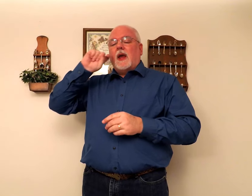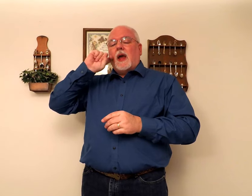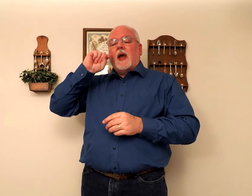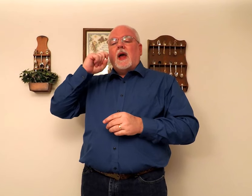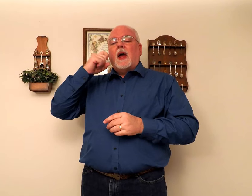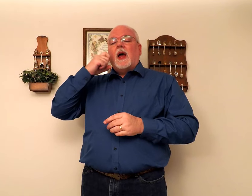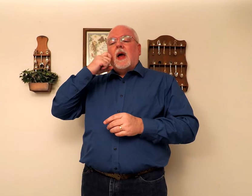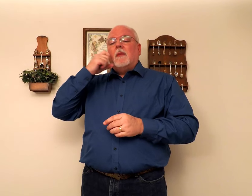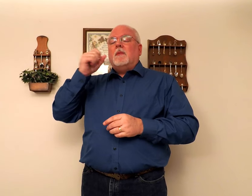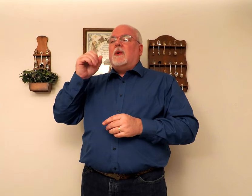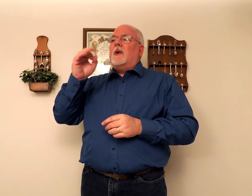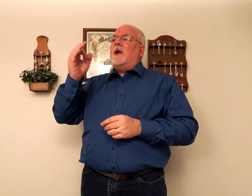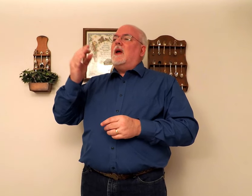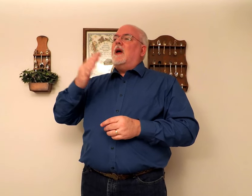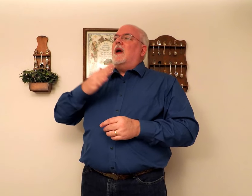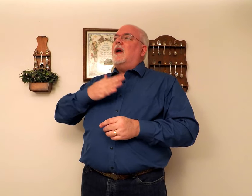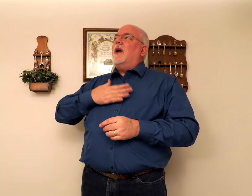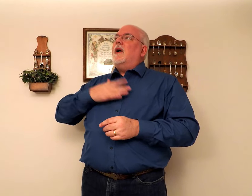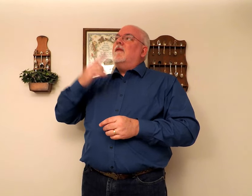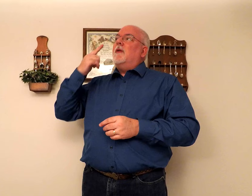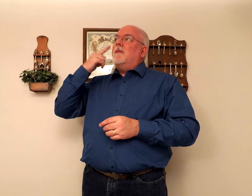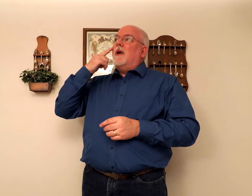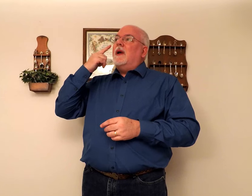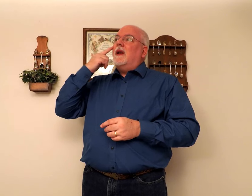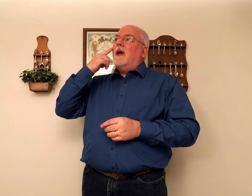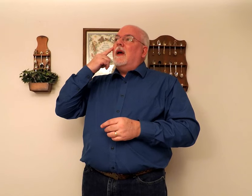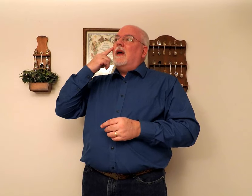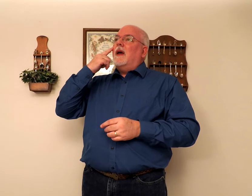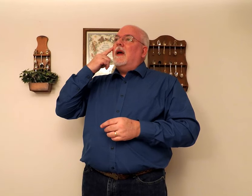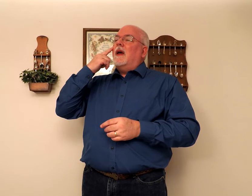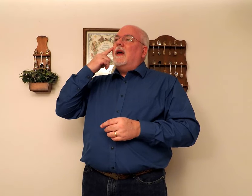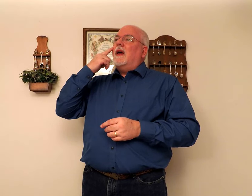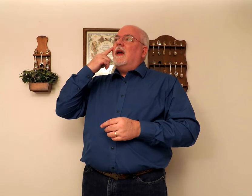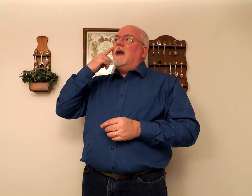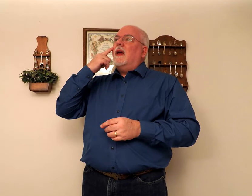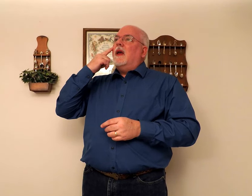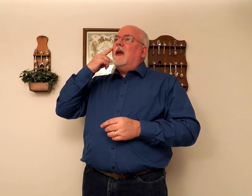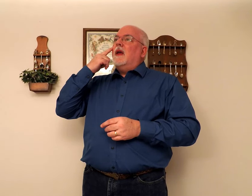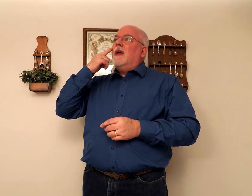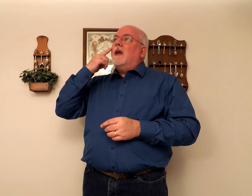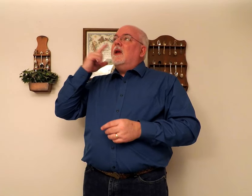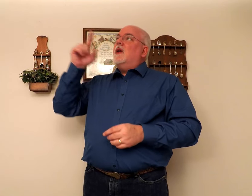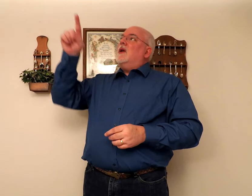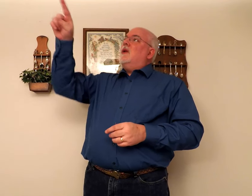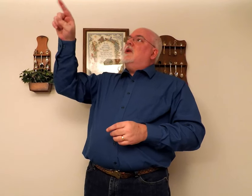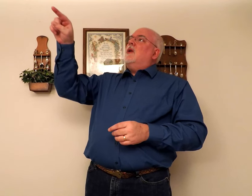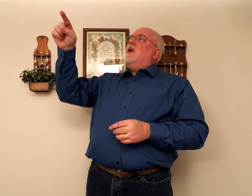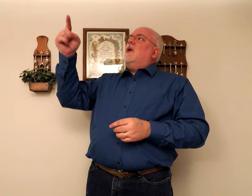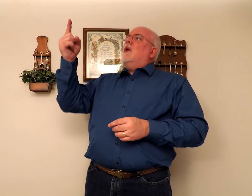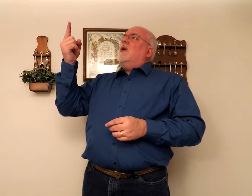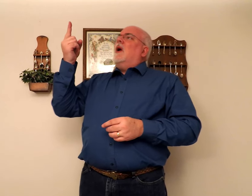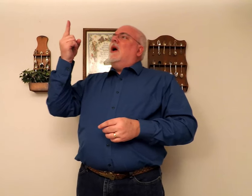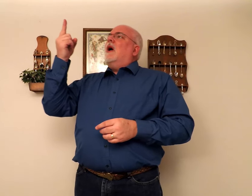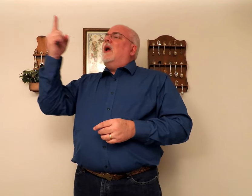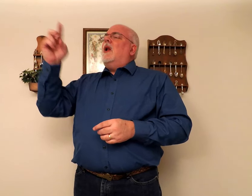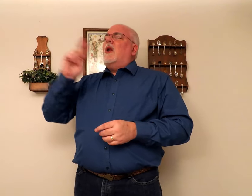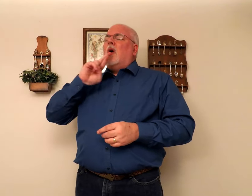apple of my eye. You alone